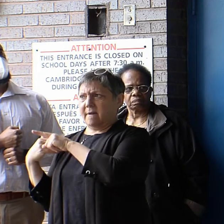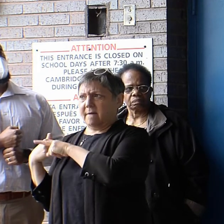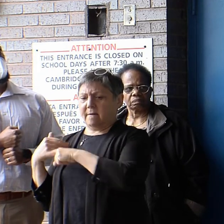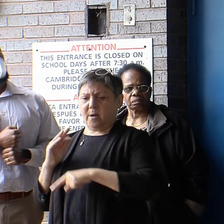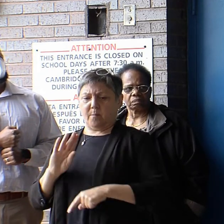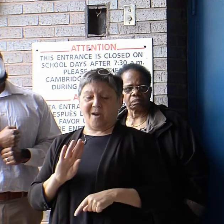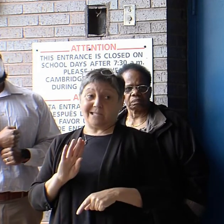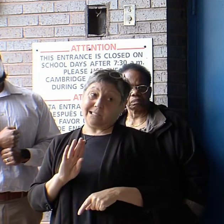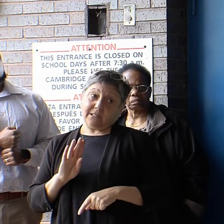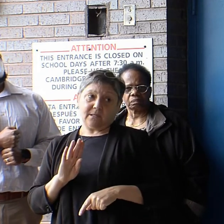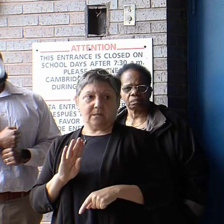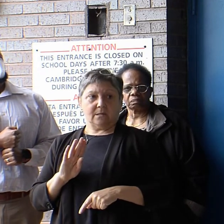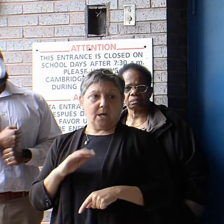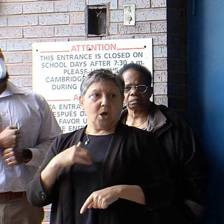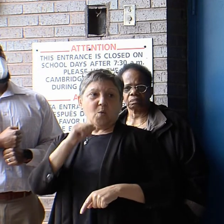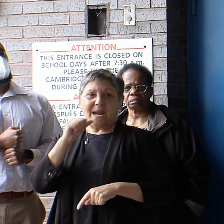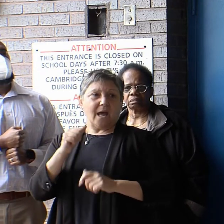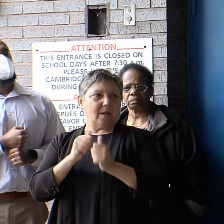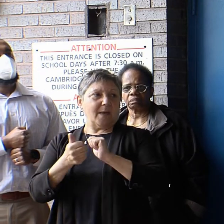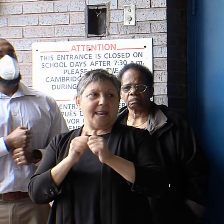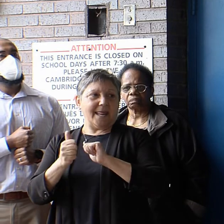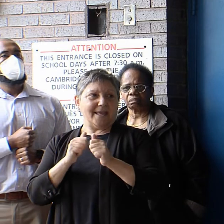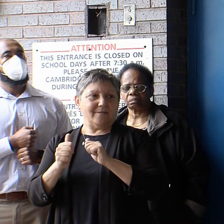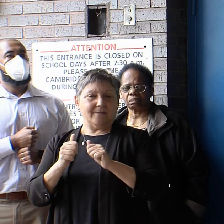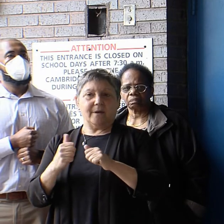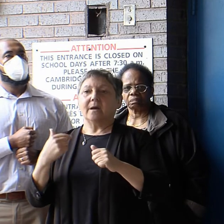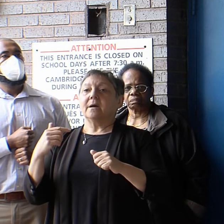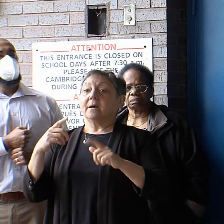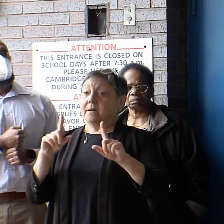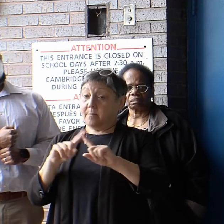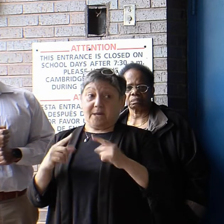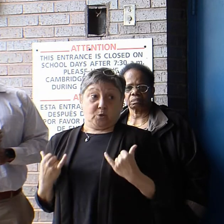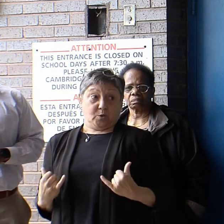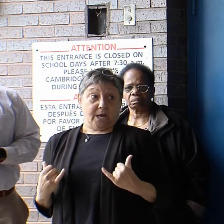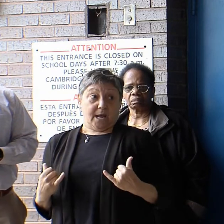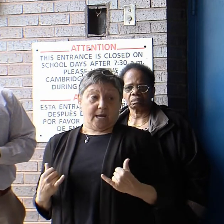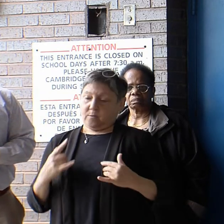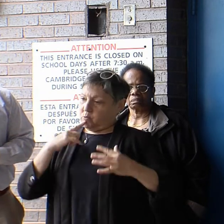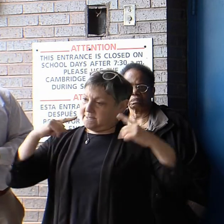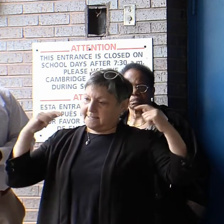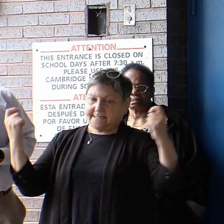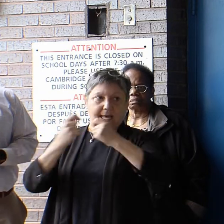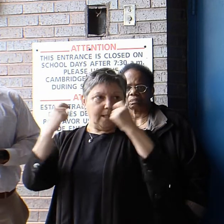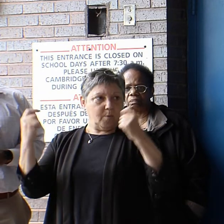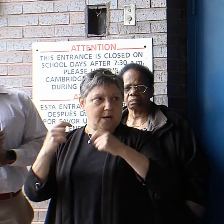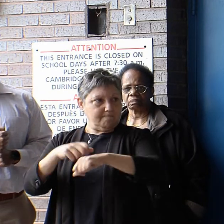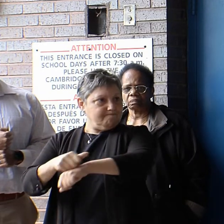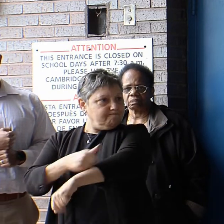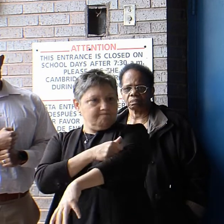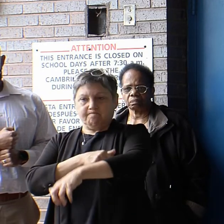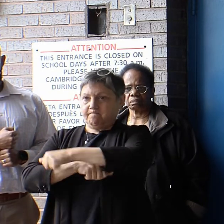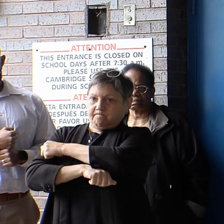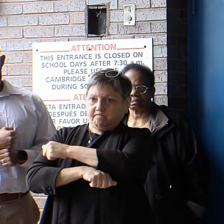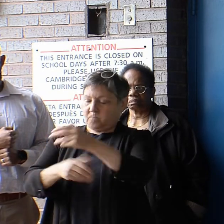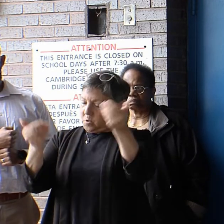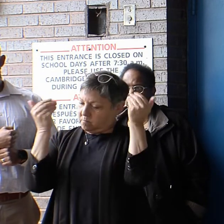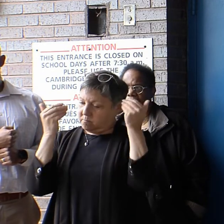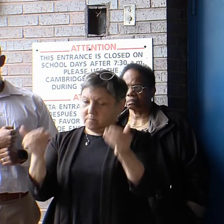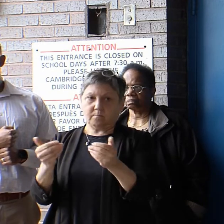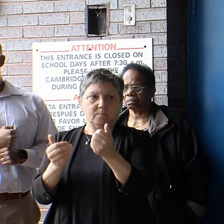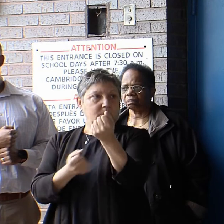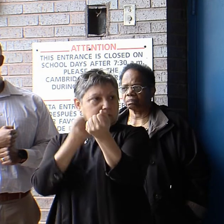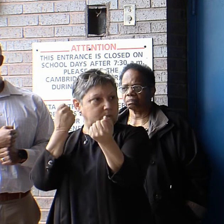a good position to be competitive unless we do the kind of work that we're here today to celebrate. So I would urge us all to get Foursquare behind